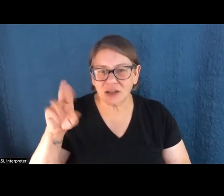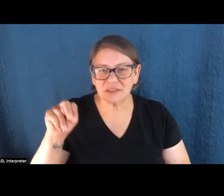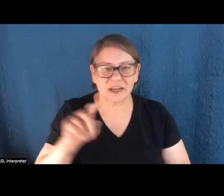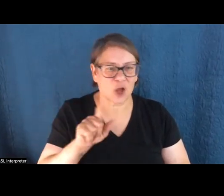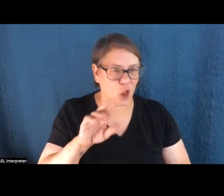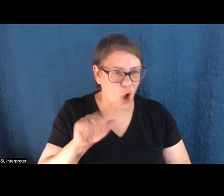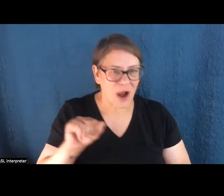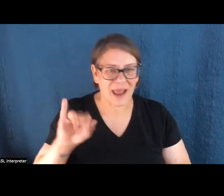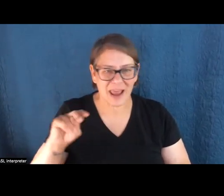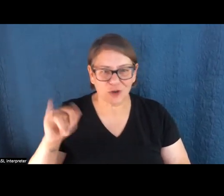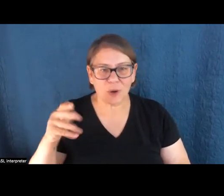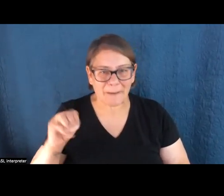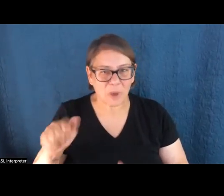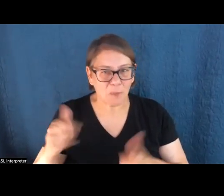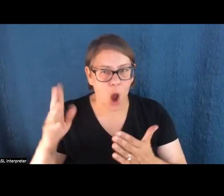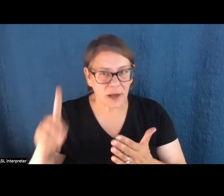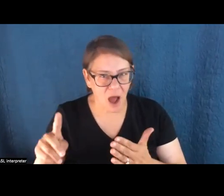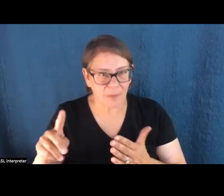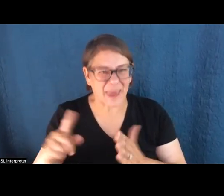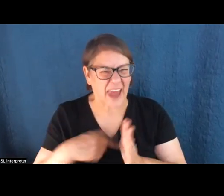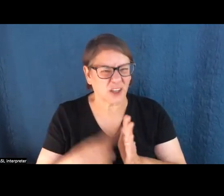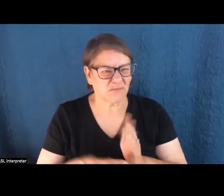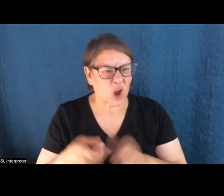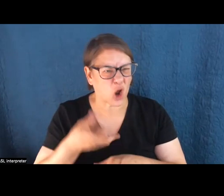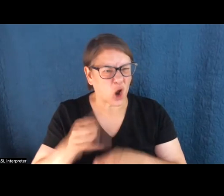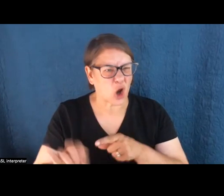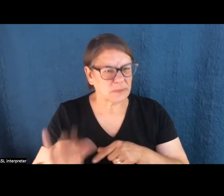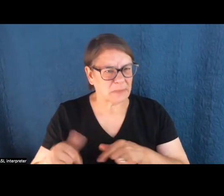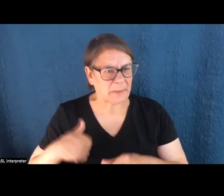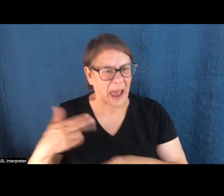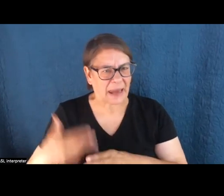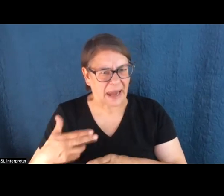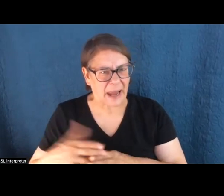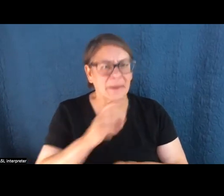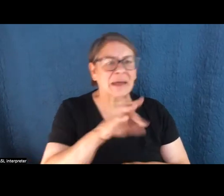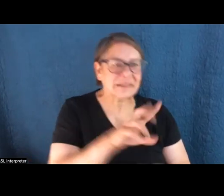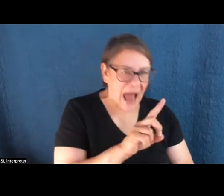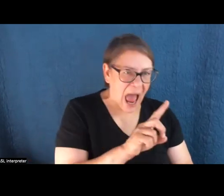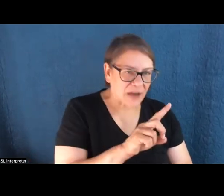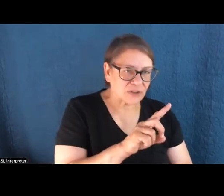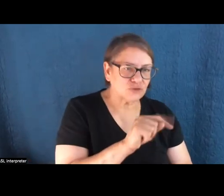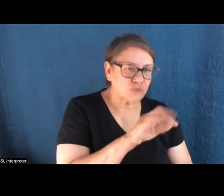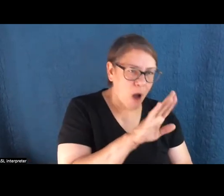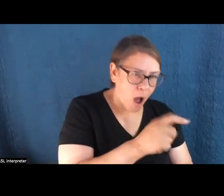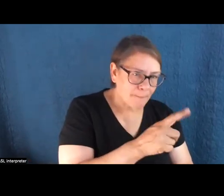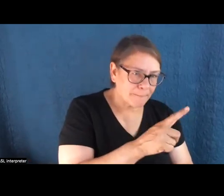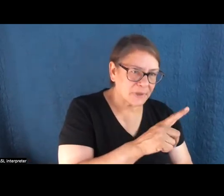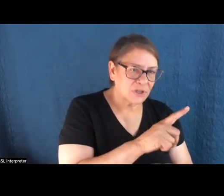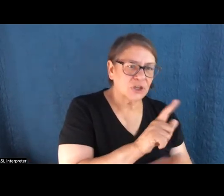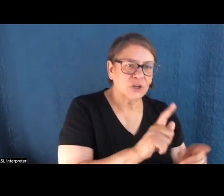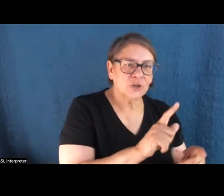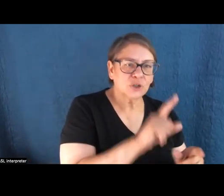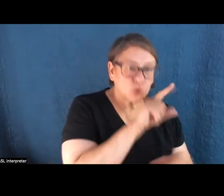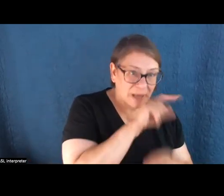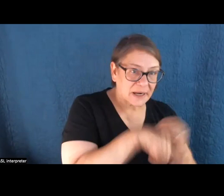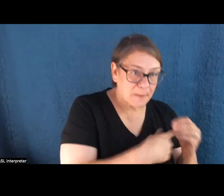attacked me pretty personally and by name. Donald Trump Jr. tweeted about the story. Elon Musk tweeted about it. And, you know,